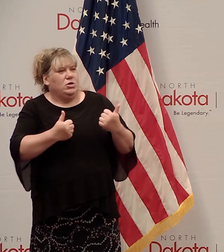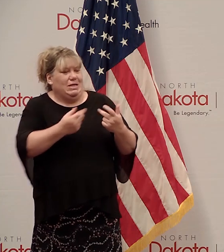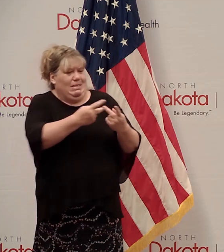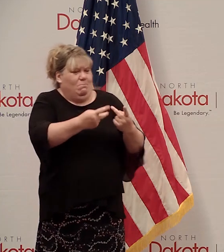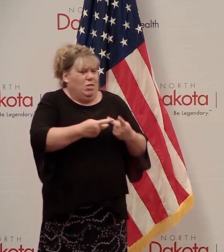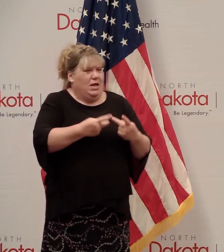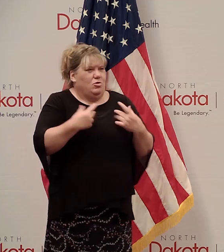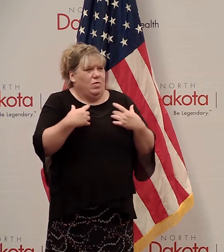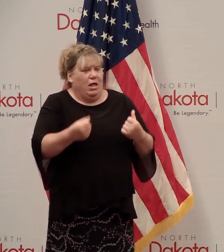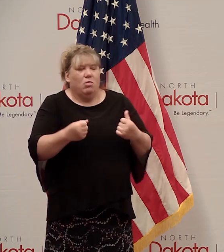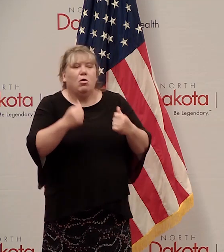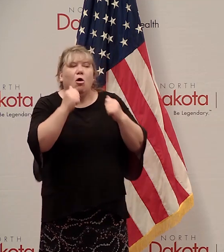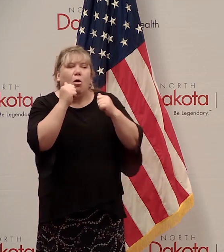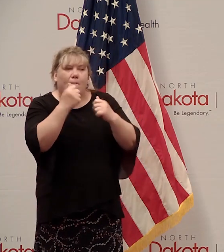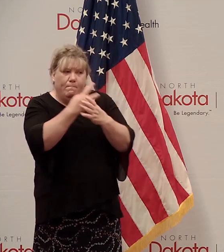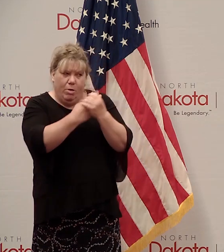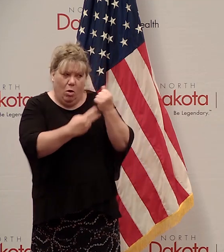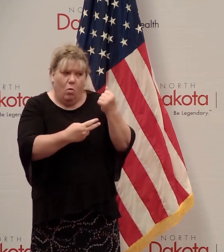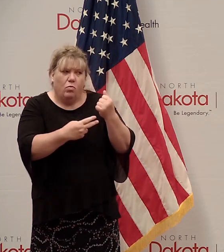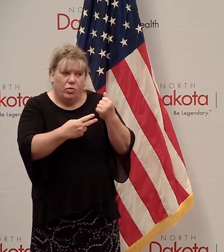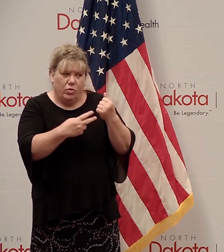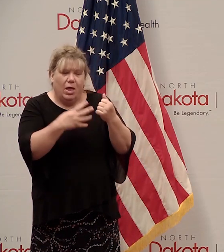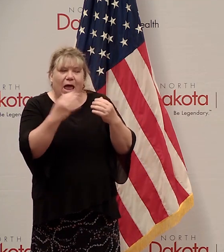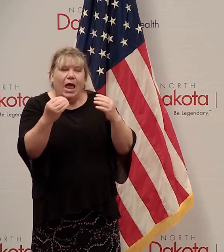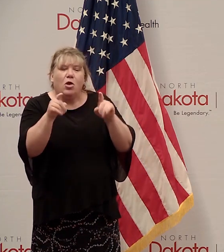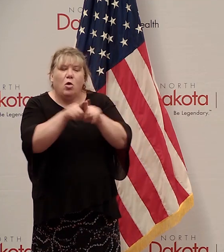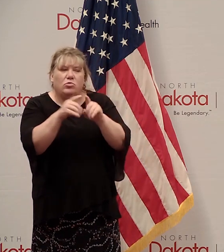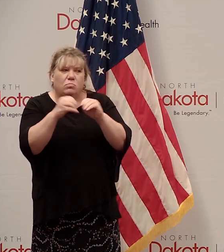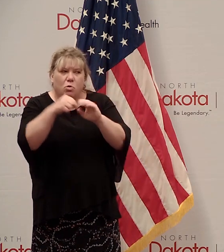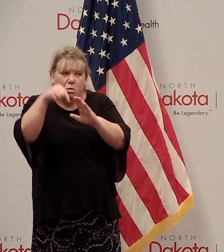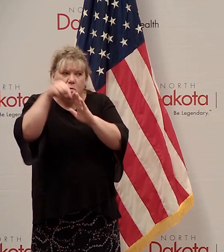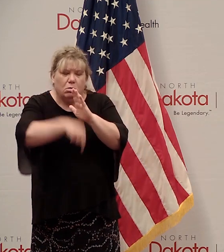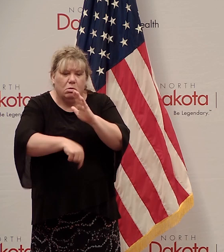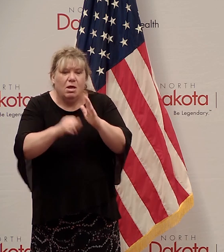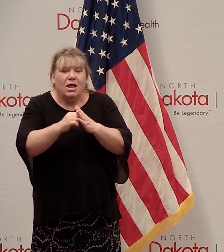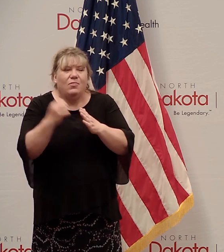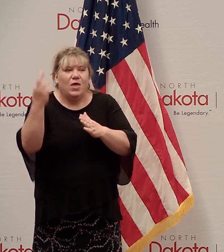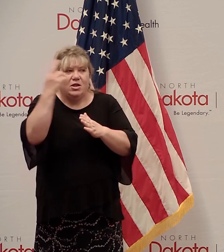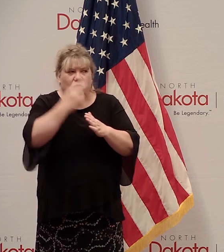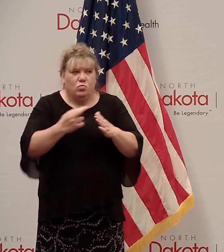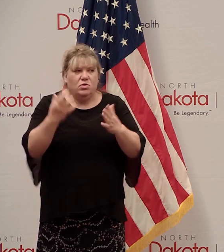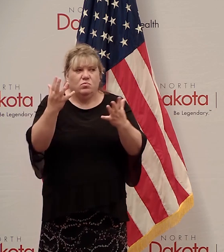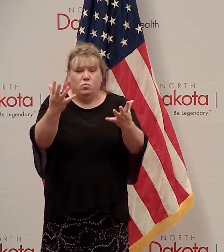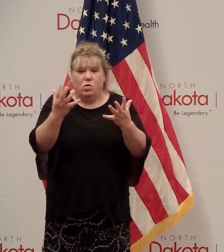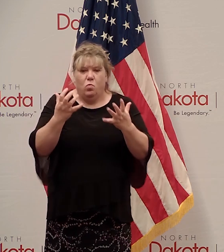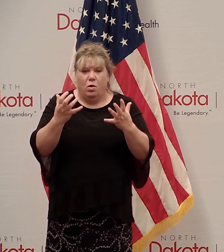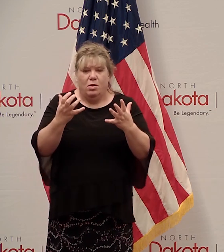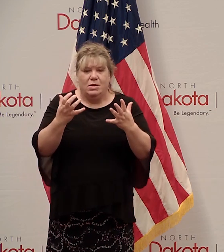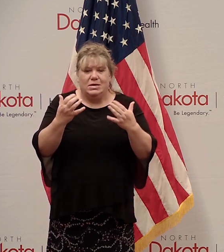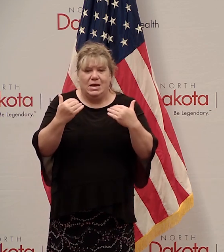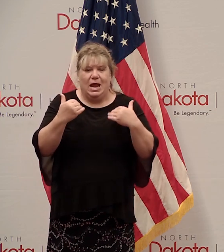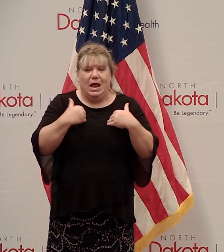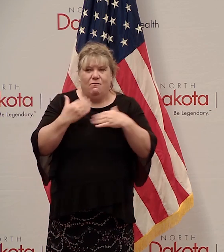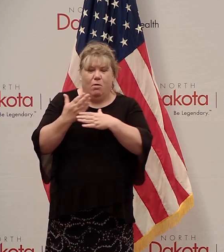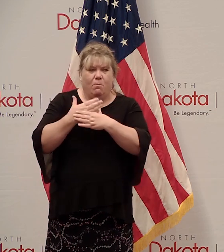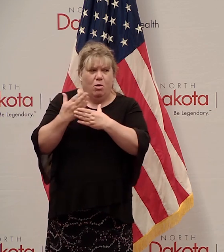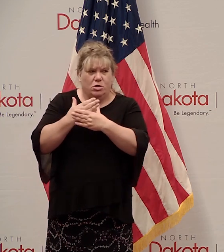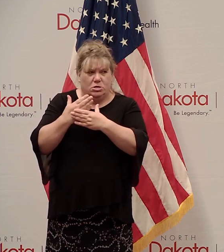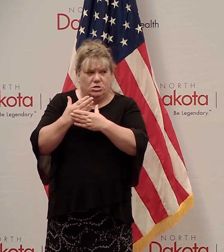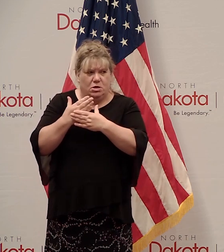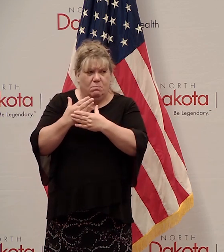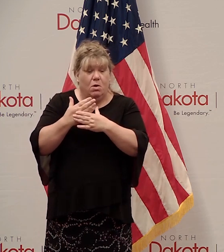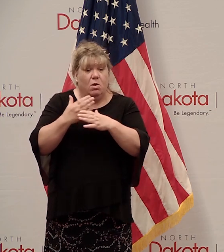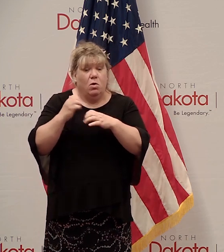It's all of the above, and it's even more. And so that's the reason we really want to have a partnership between